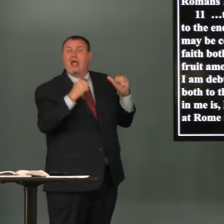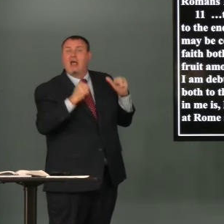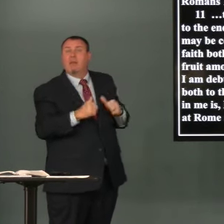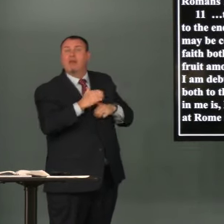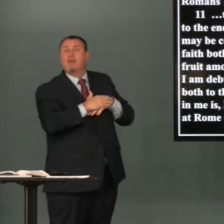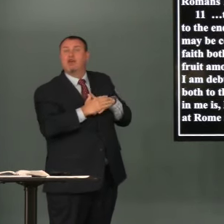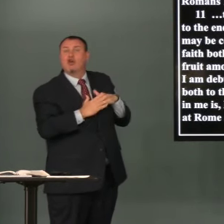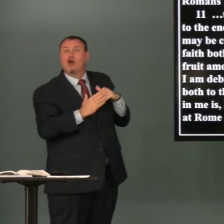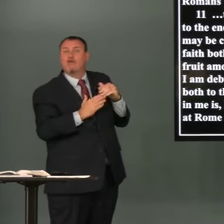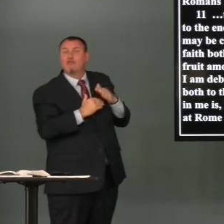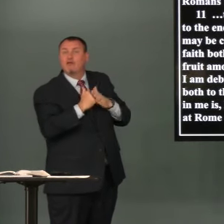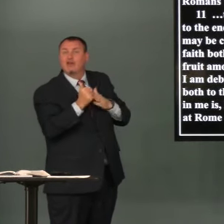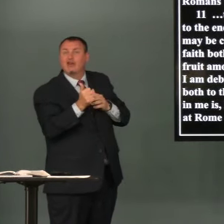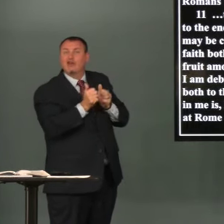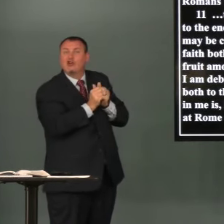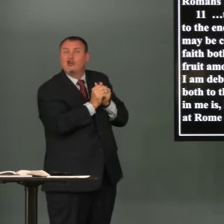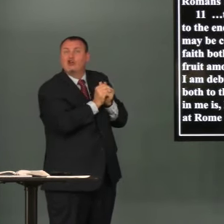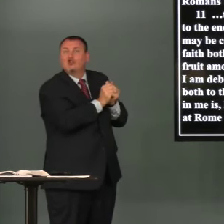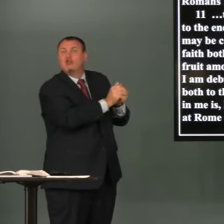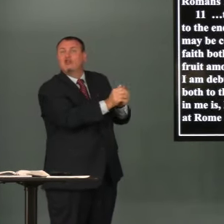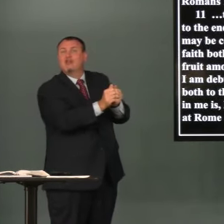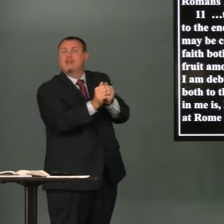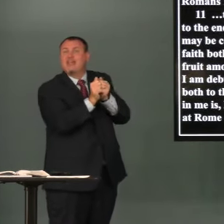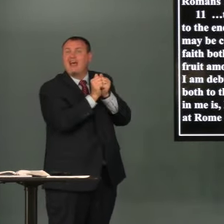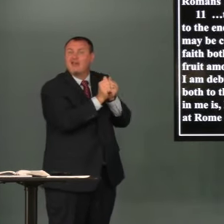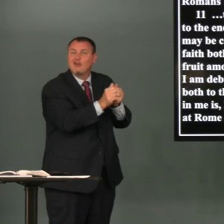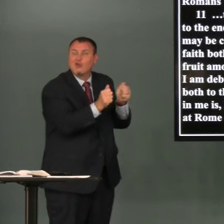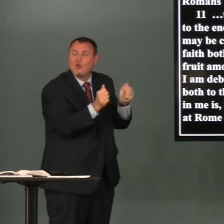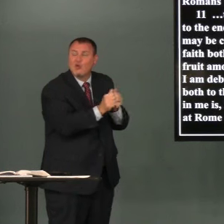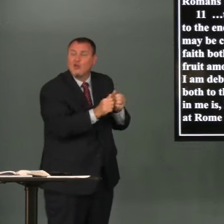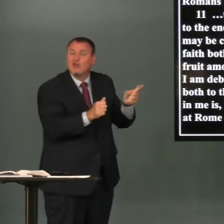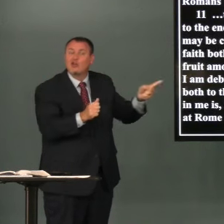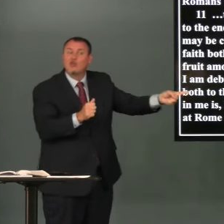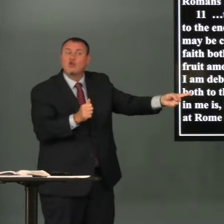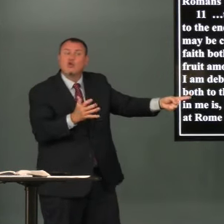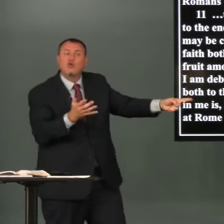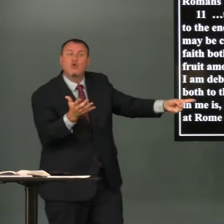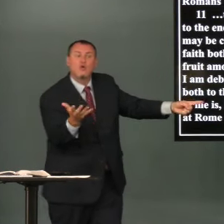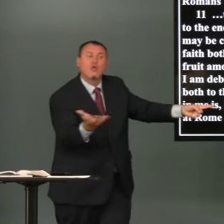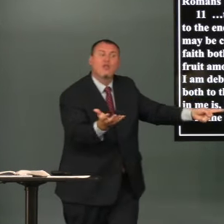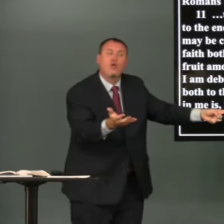that i may be comforted together with you